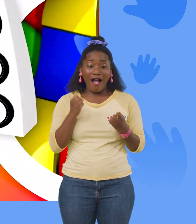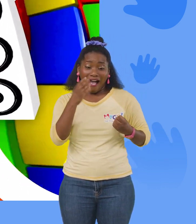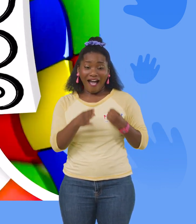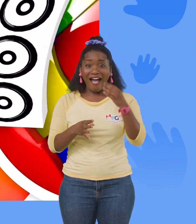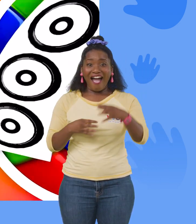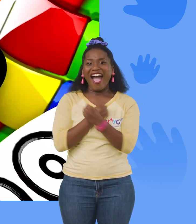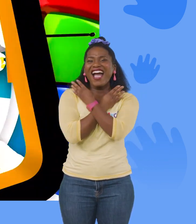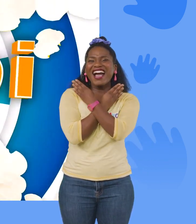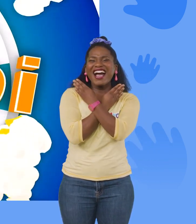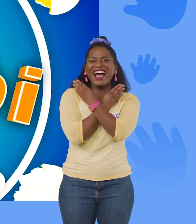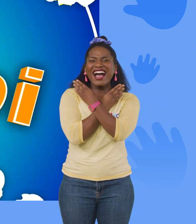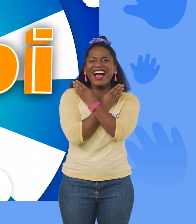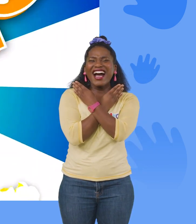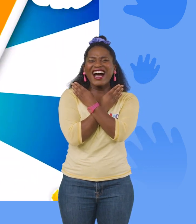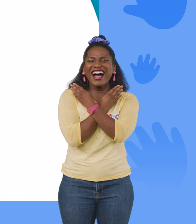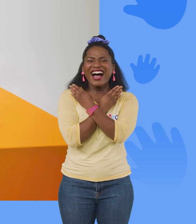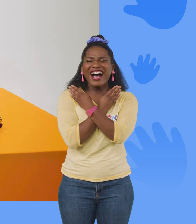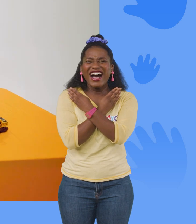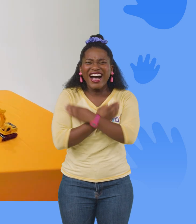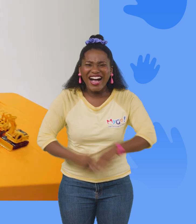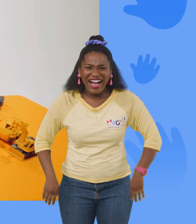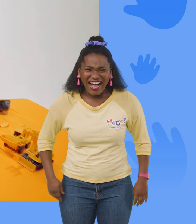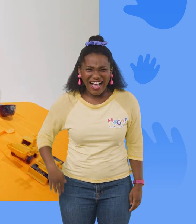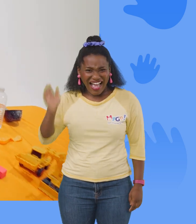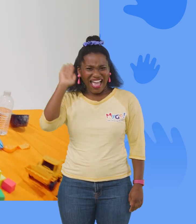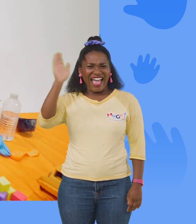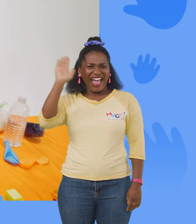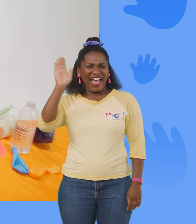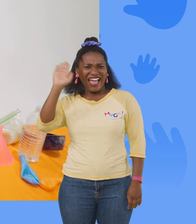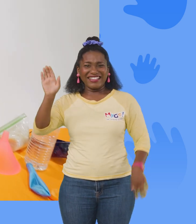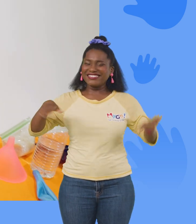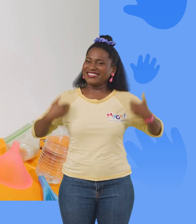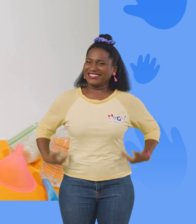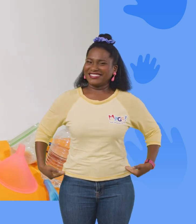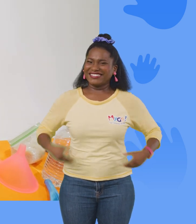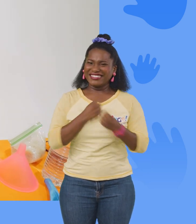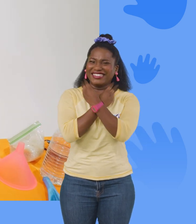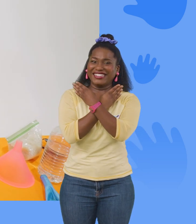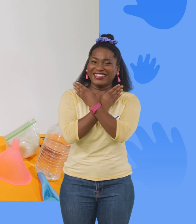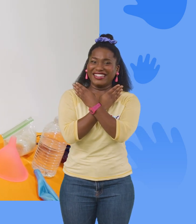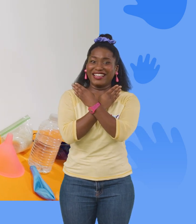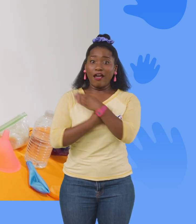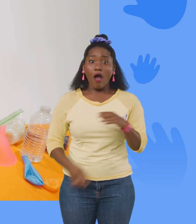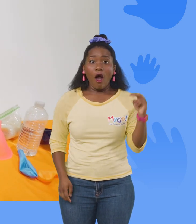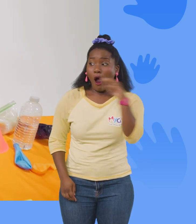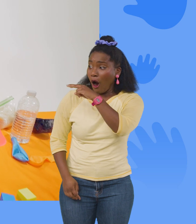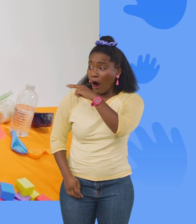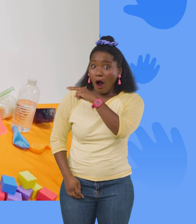want to shout Blippi! Oh, hey! It's me, Blippi, and look at what I have